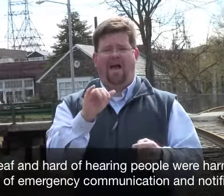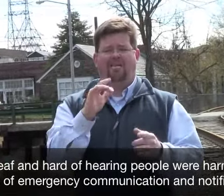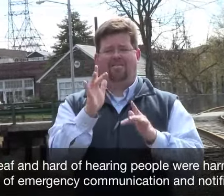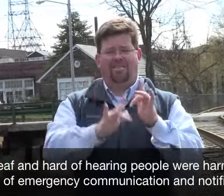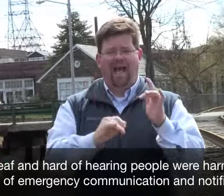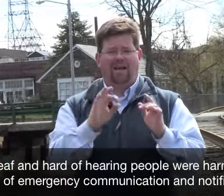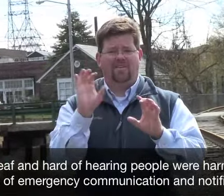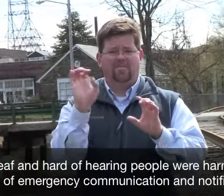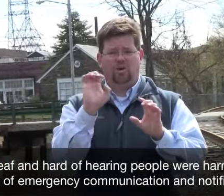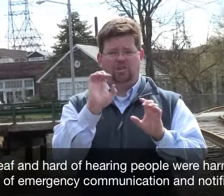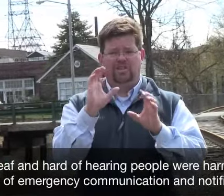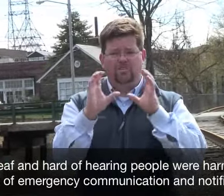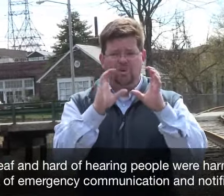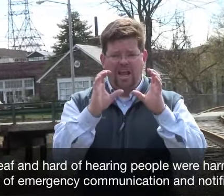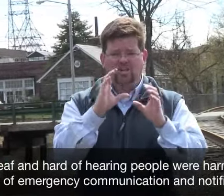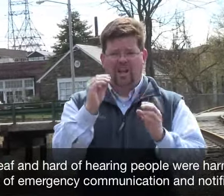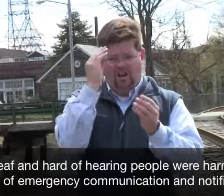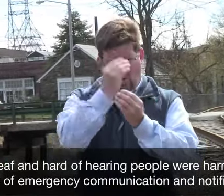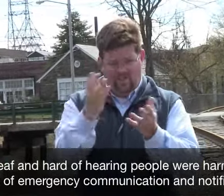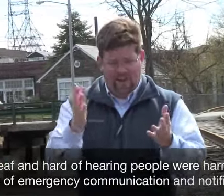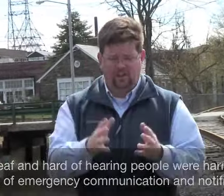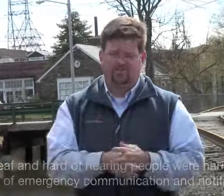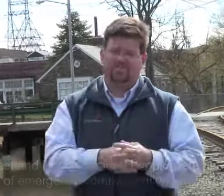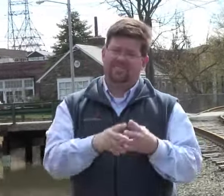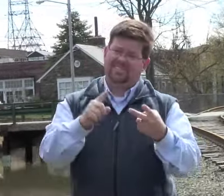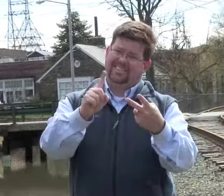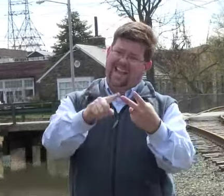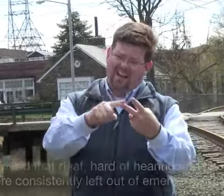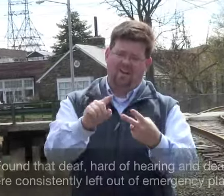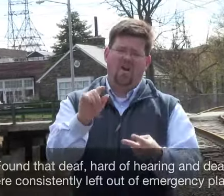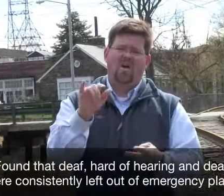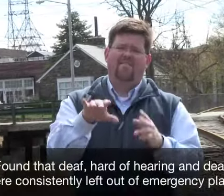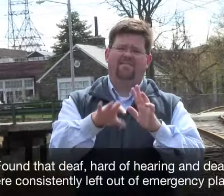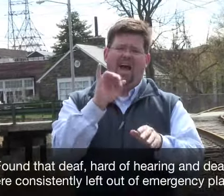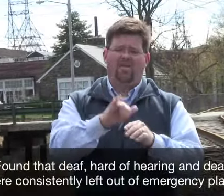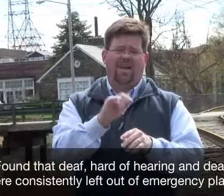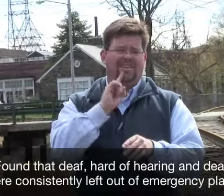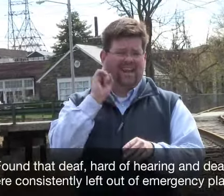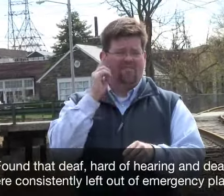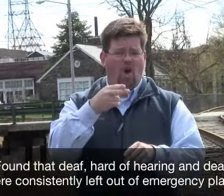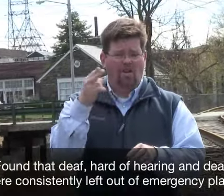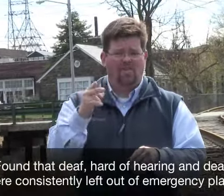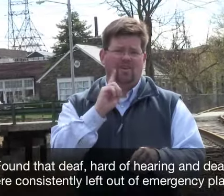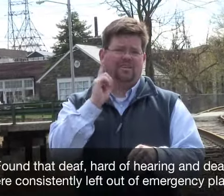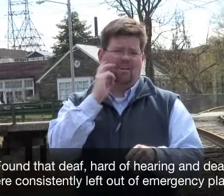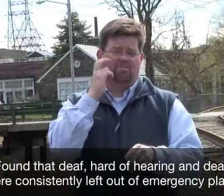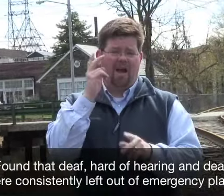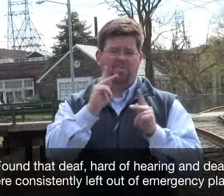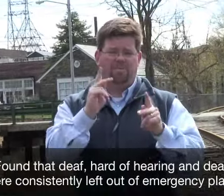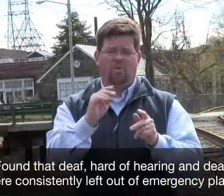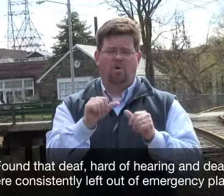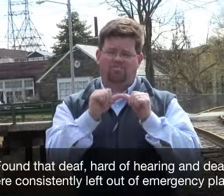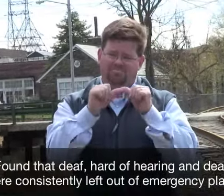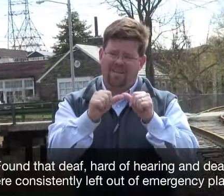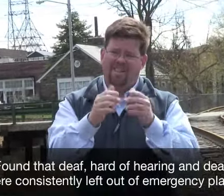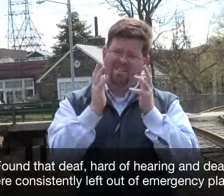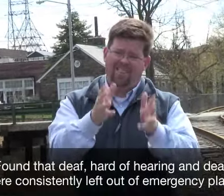lack of emergency communication and notifications. That deaf and hard of hearing were consistently